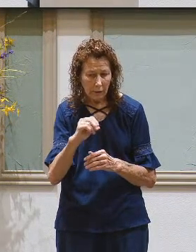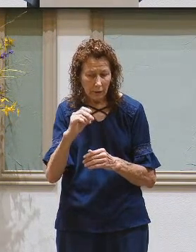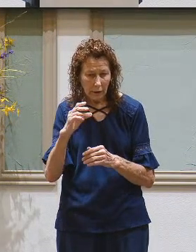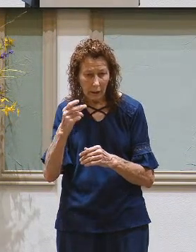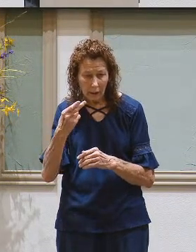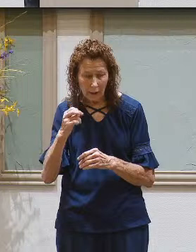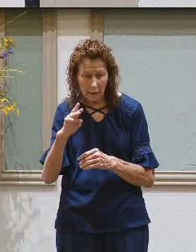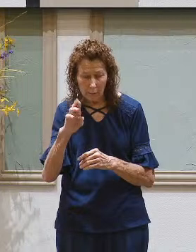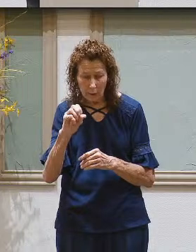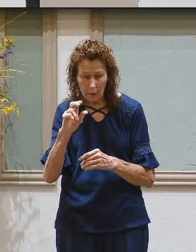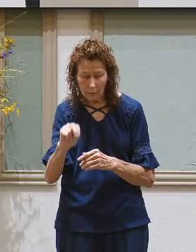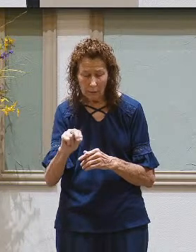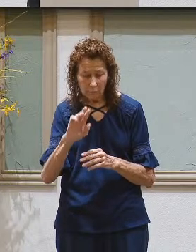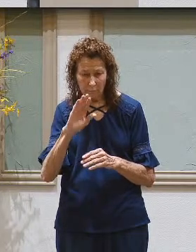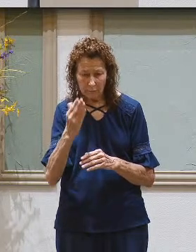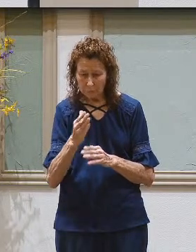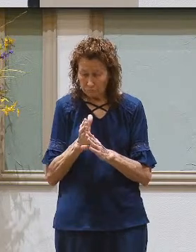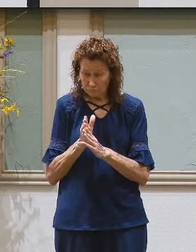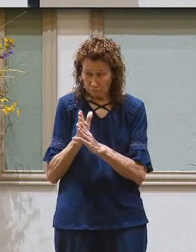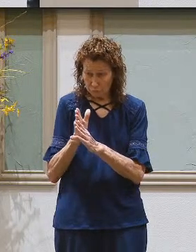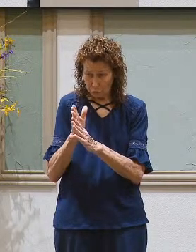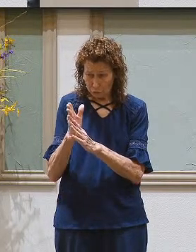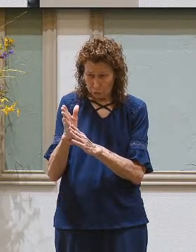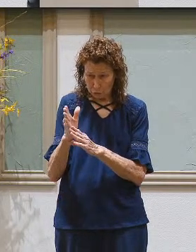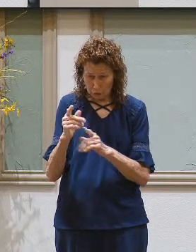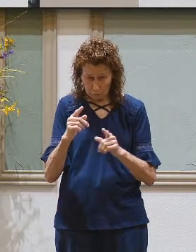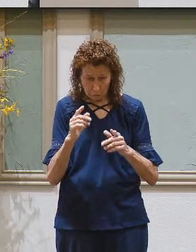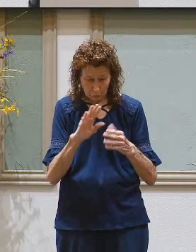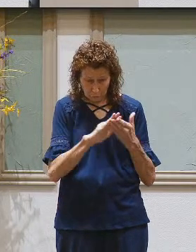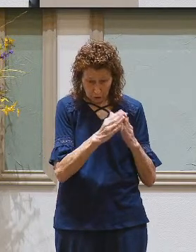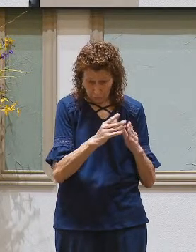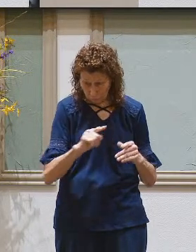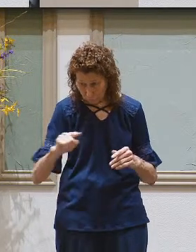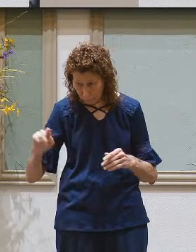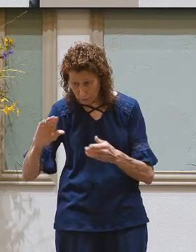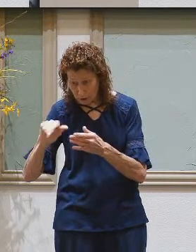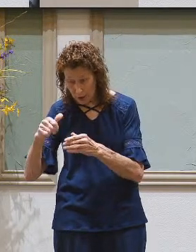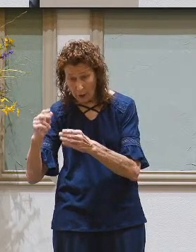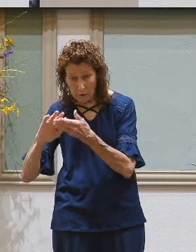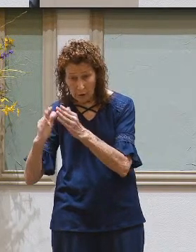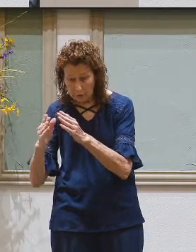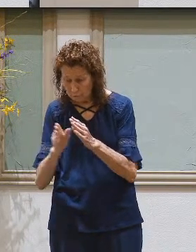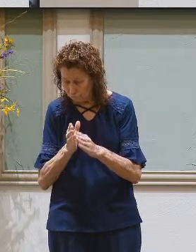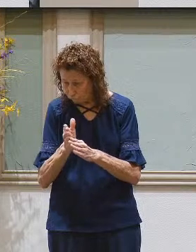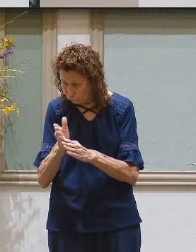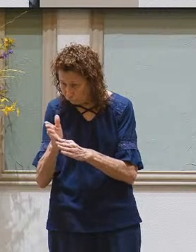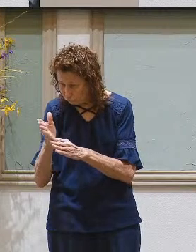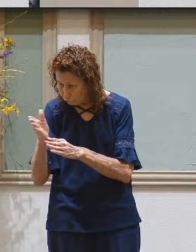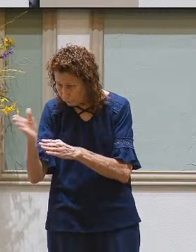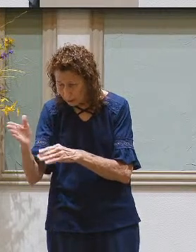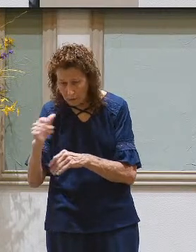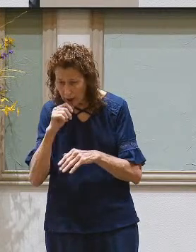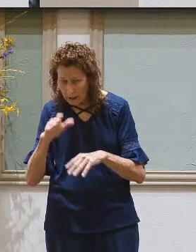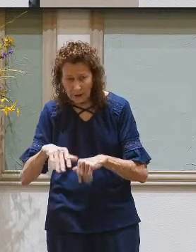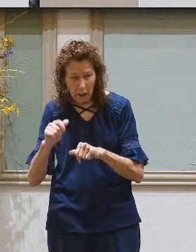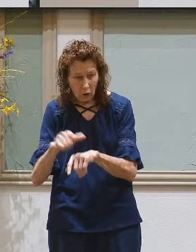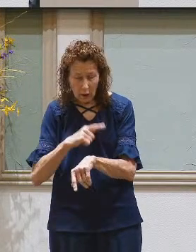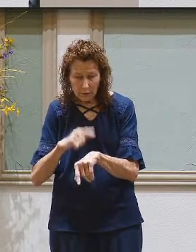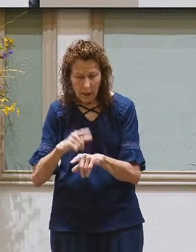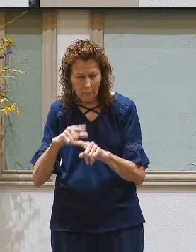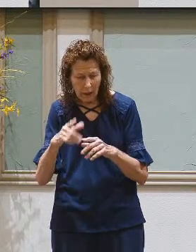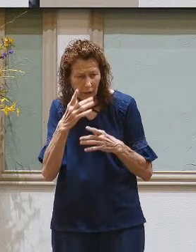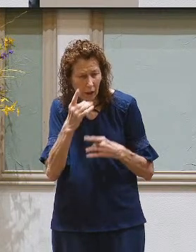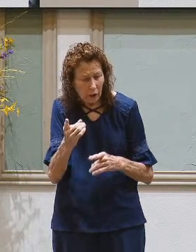It seems like, man, that's a straight shot right along the Mediterranean Sea. Shouldn't take that long to get there. But